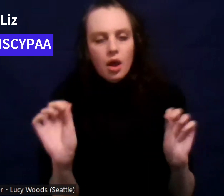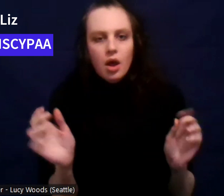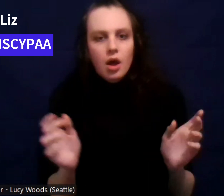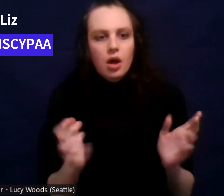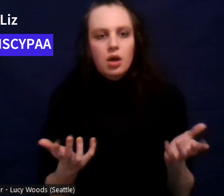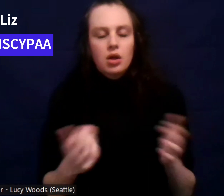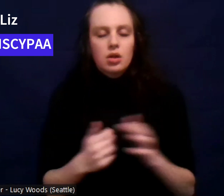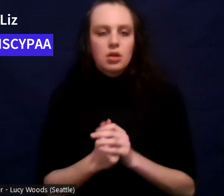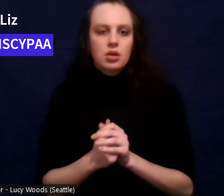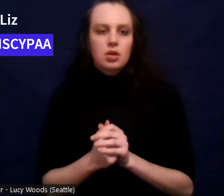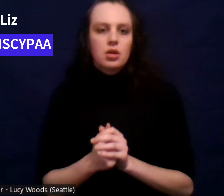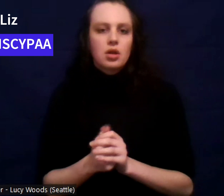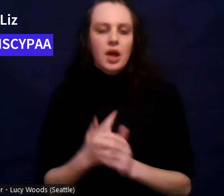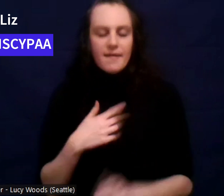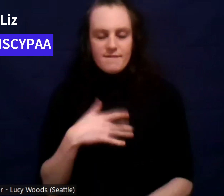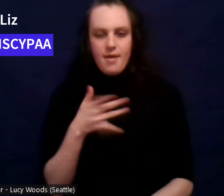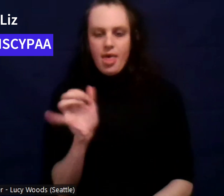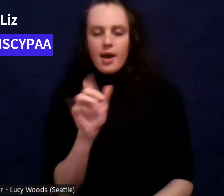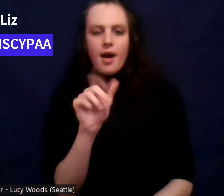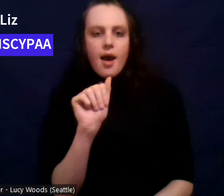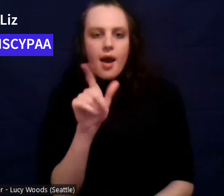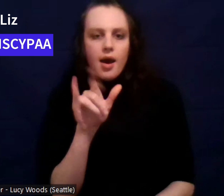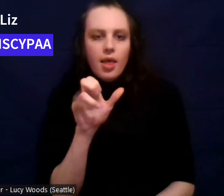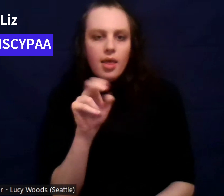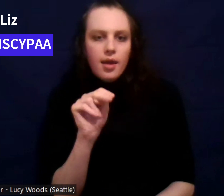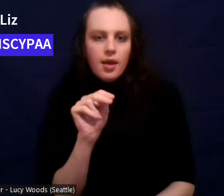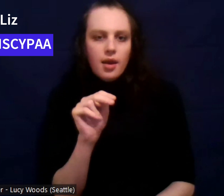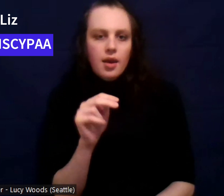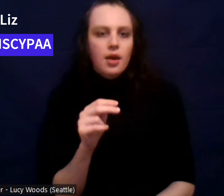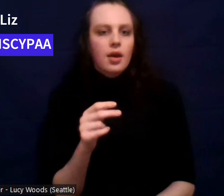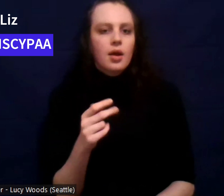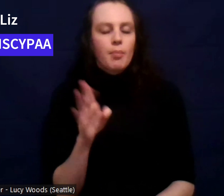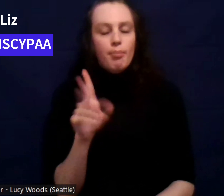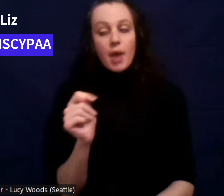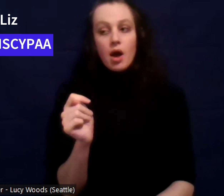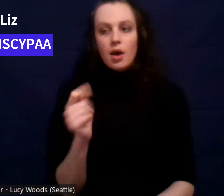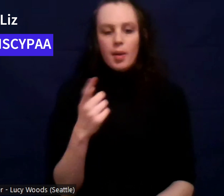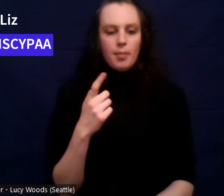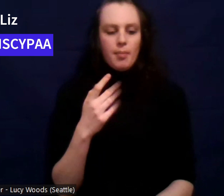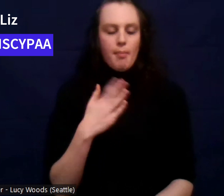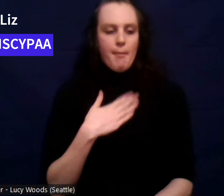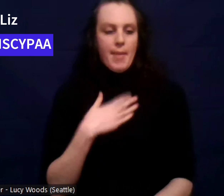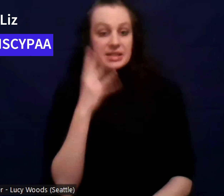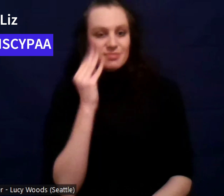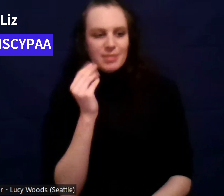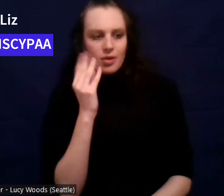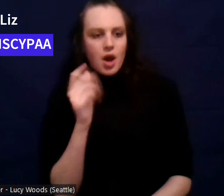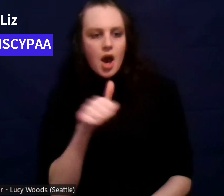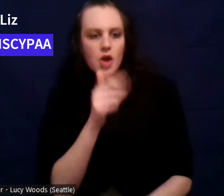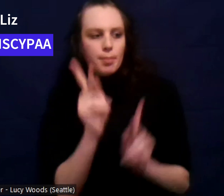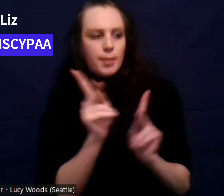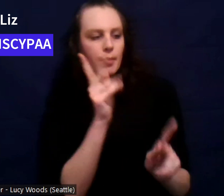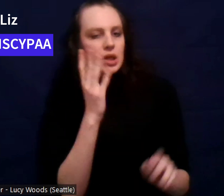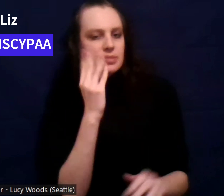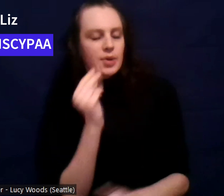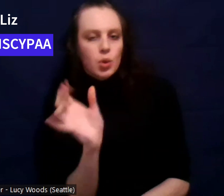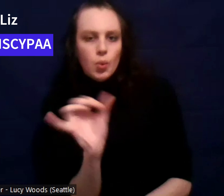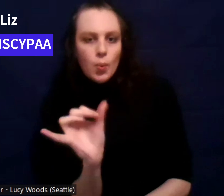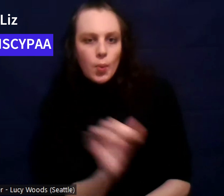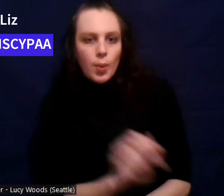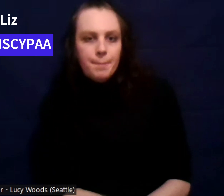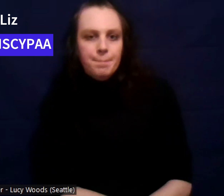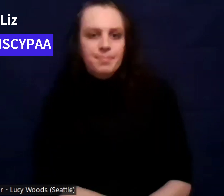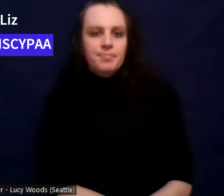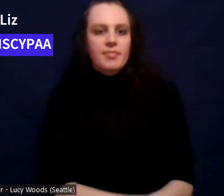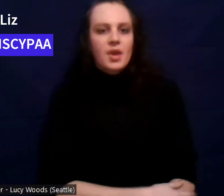And, um, it turns out that I wasn't the only one that felt that way. And, um, like I said, I didn't, I didn't like